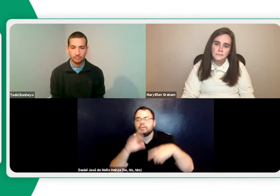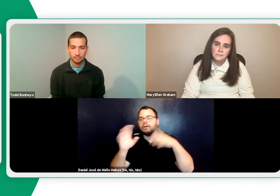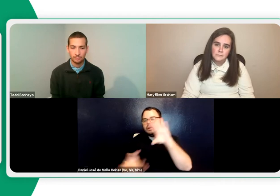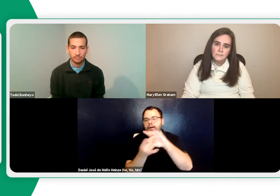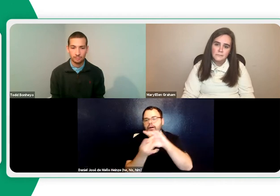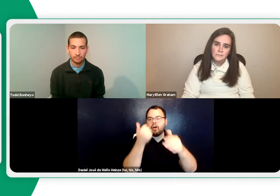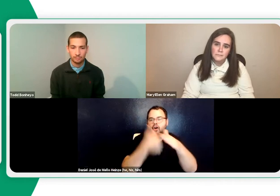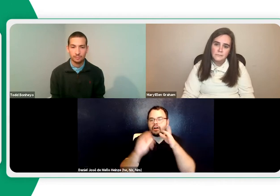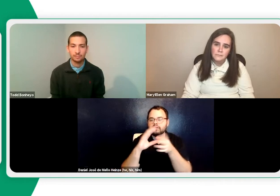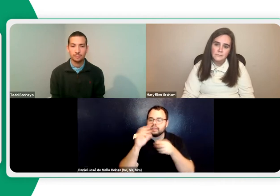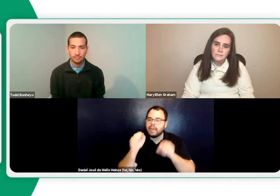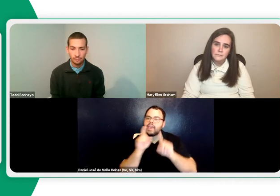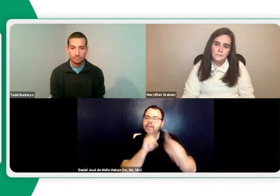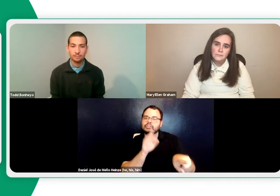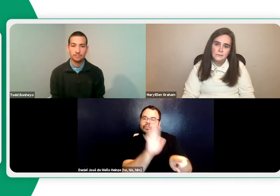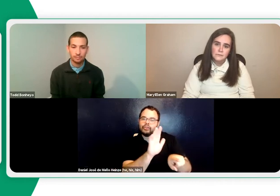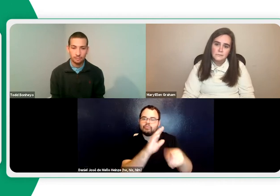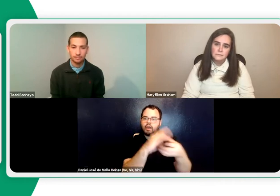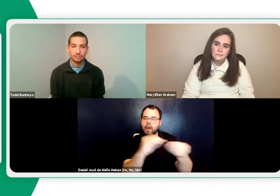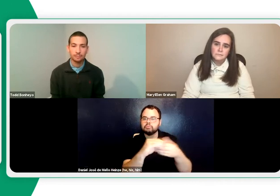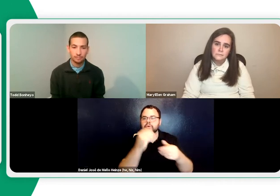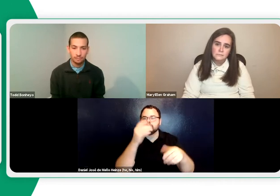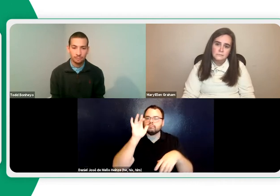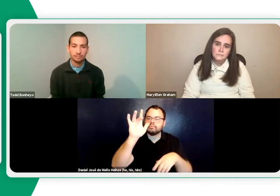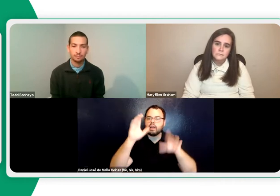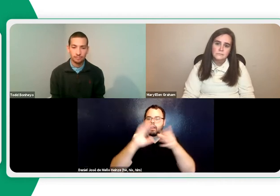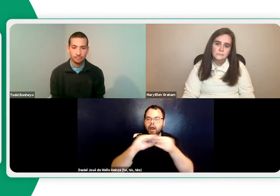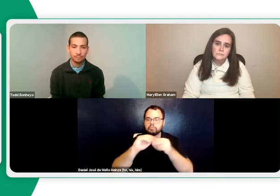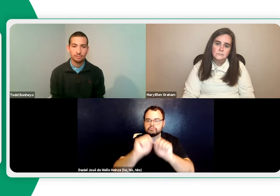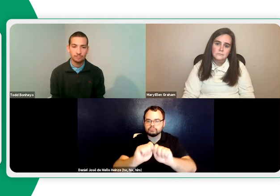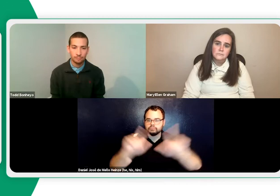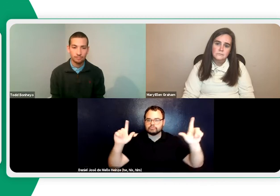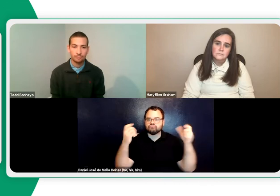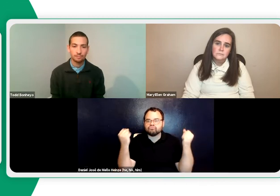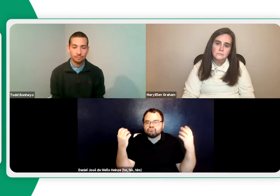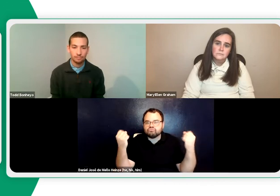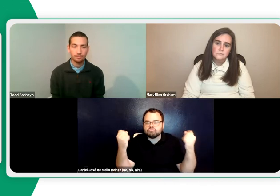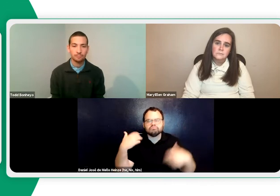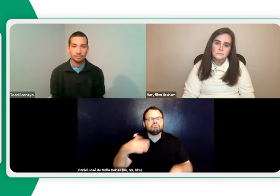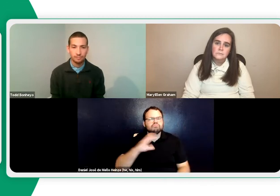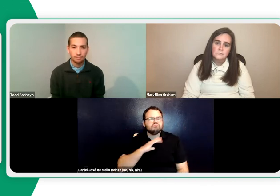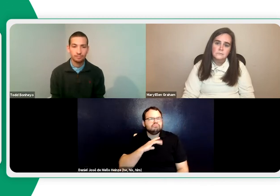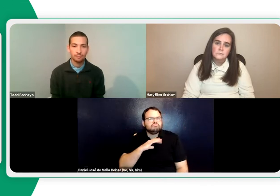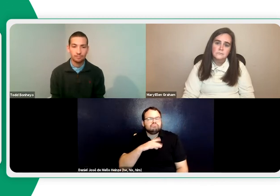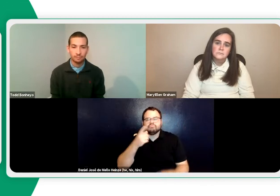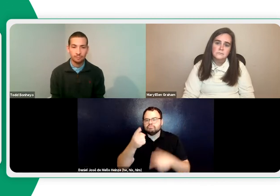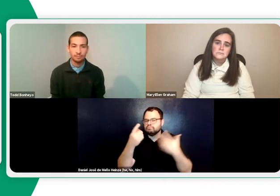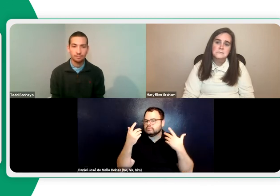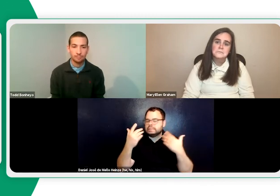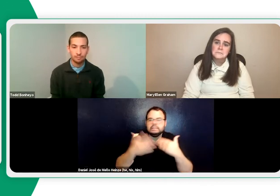So that's where questions can be asked. Other questions can be answered. Other students can send or attach comments to each